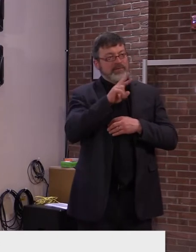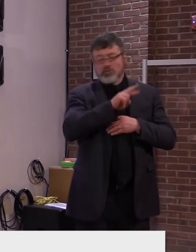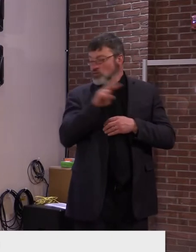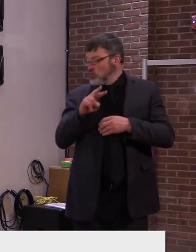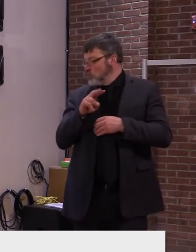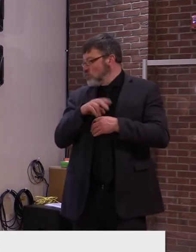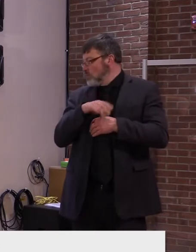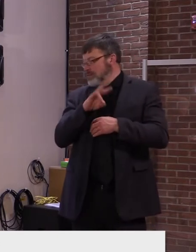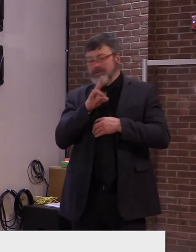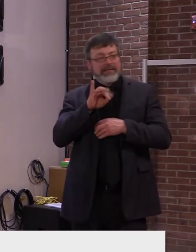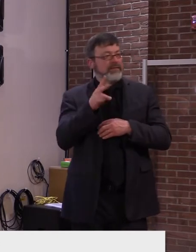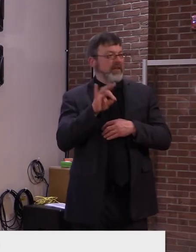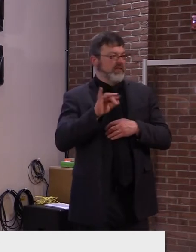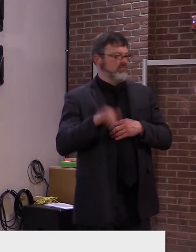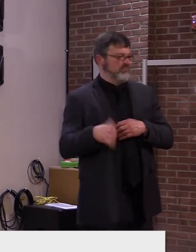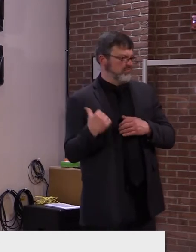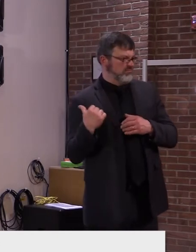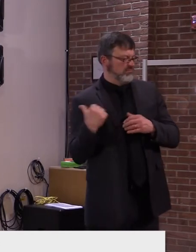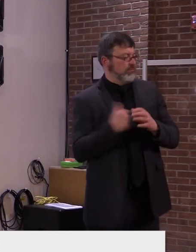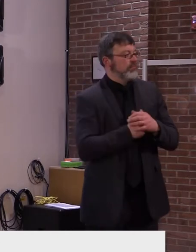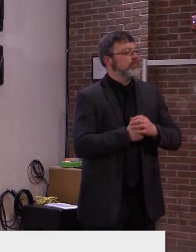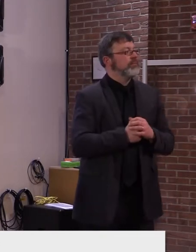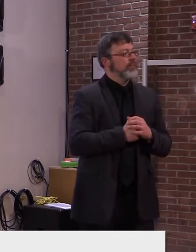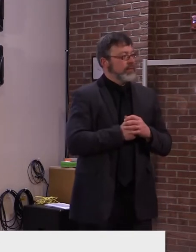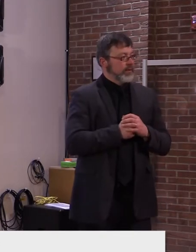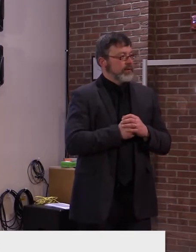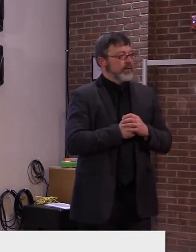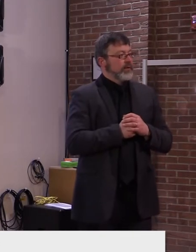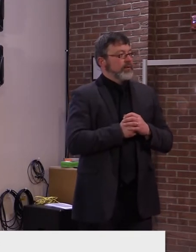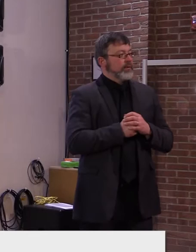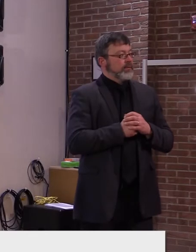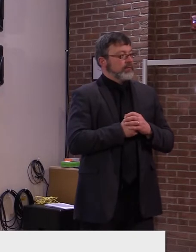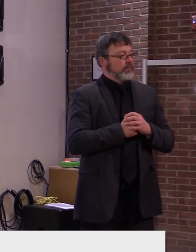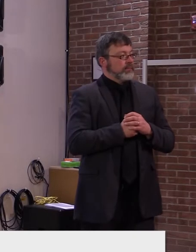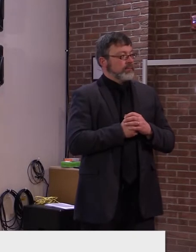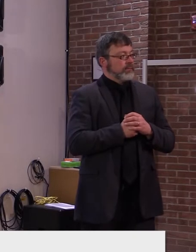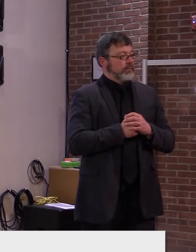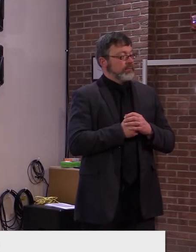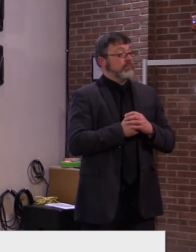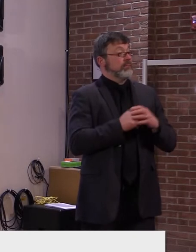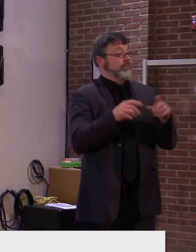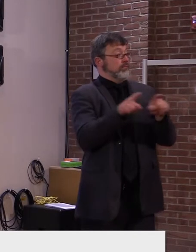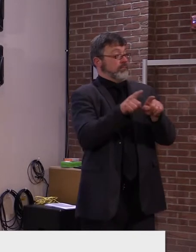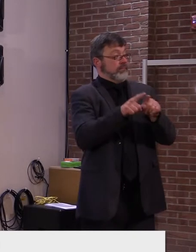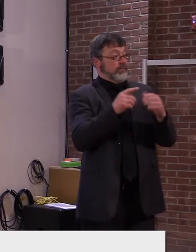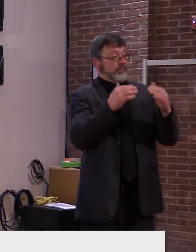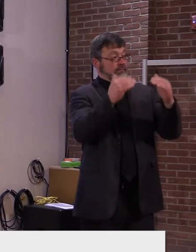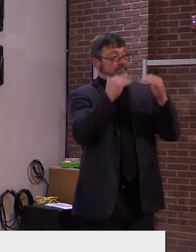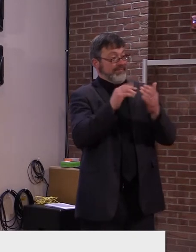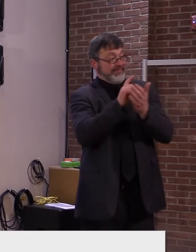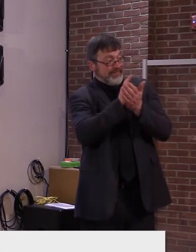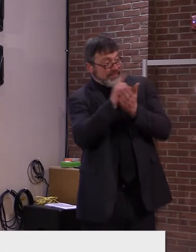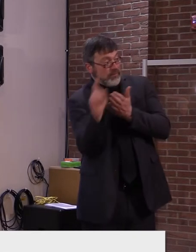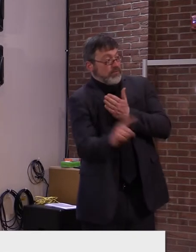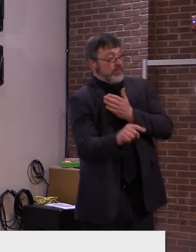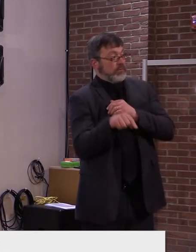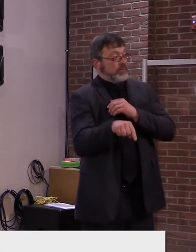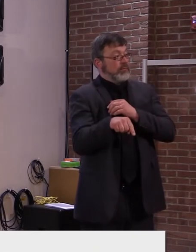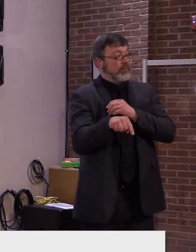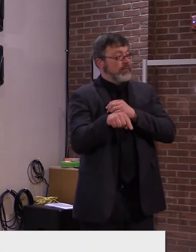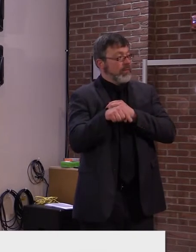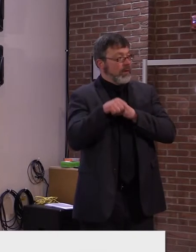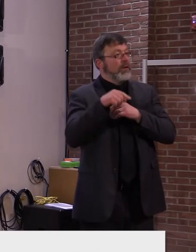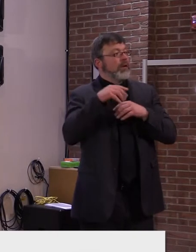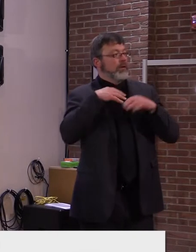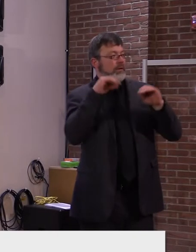We've also added additional vaccine appointments for next week in Essex Junction, St. Johnsbury, Rutland,